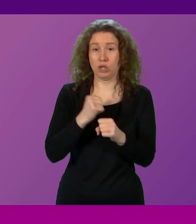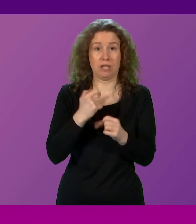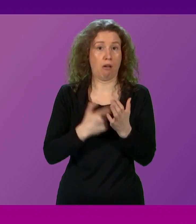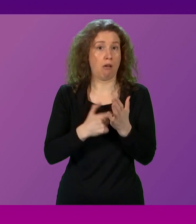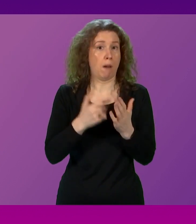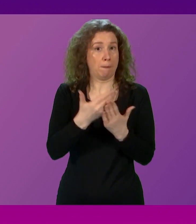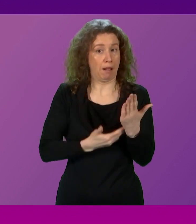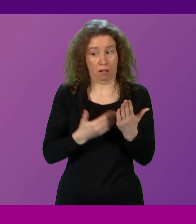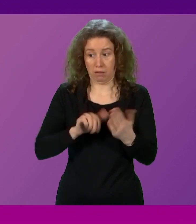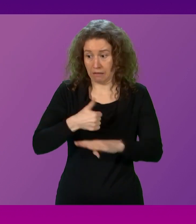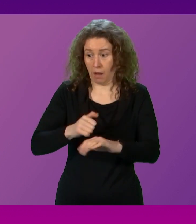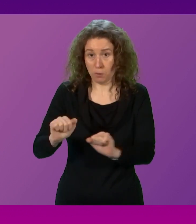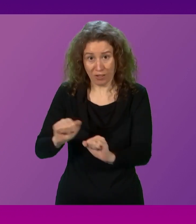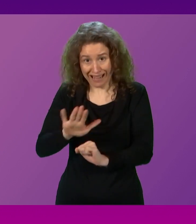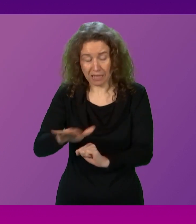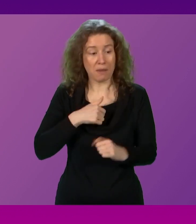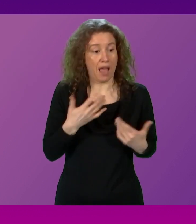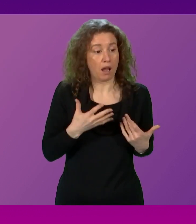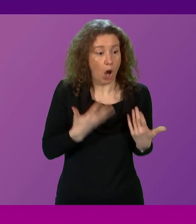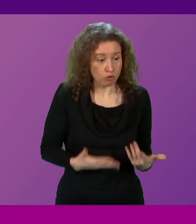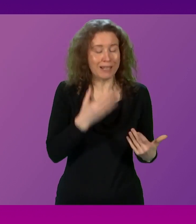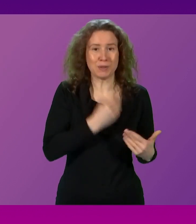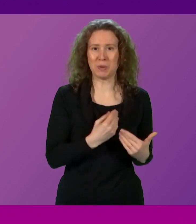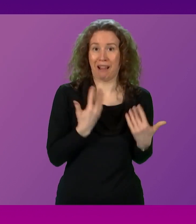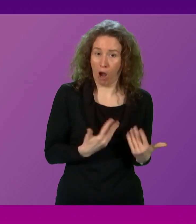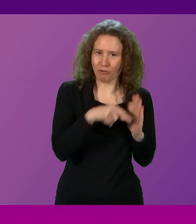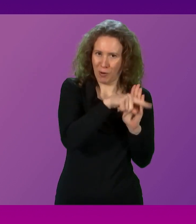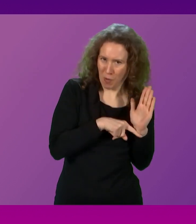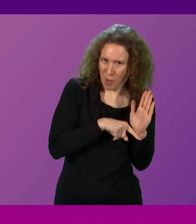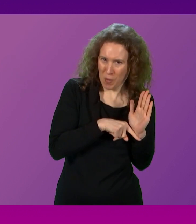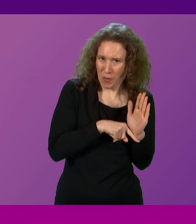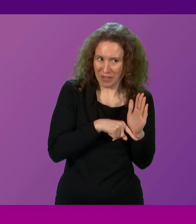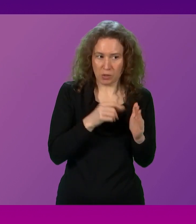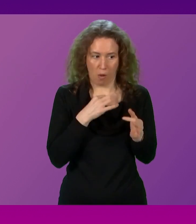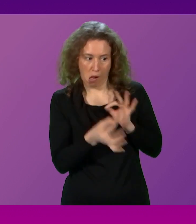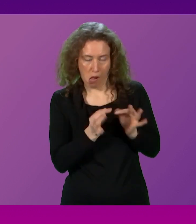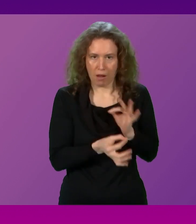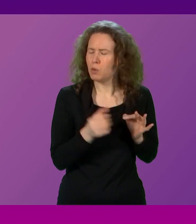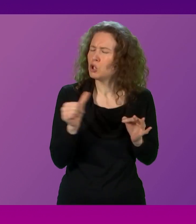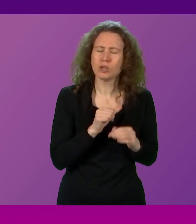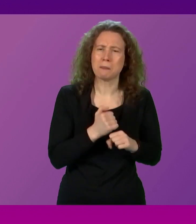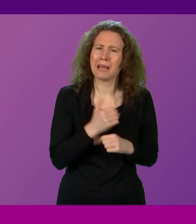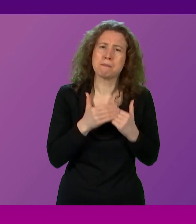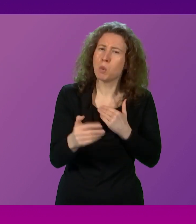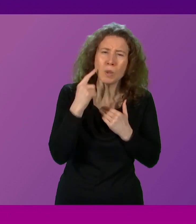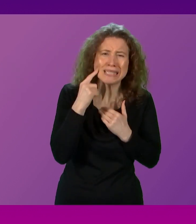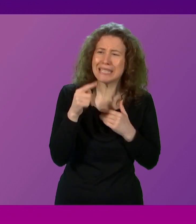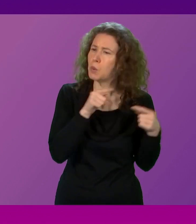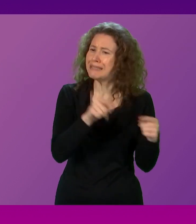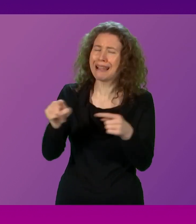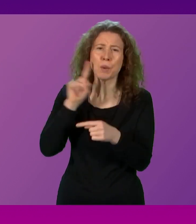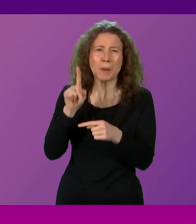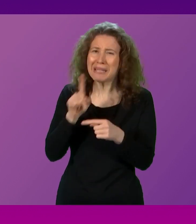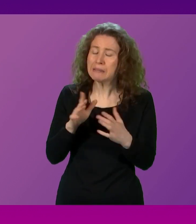currently exploiting the current laws. We shouldn't make it any easier for them to attack women. Now, Nicola Sturgeon